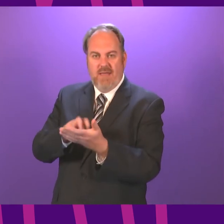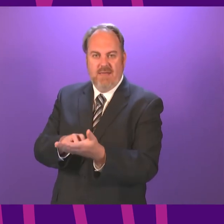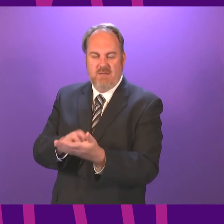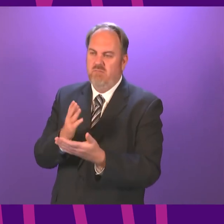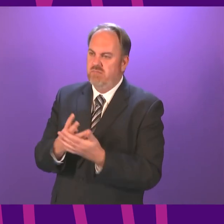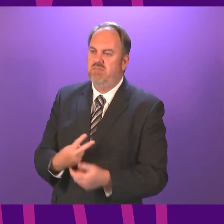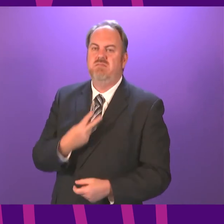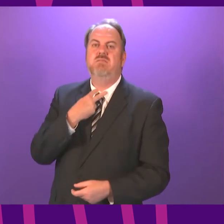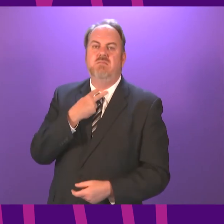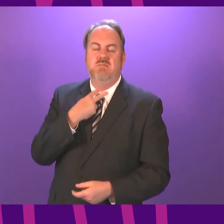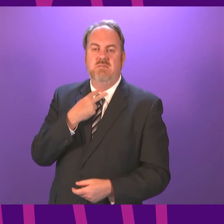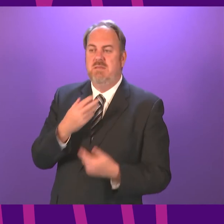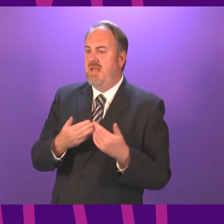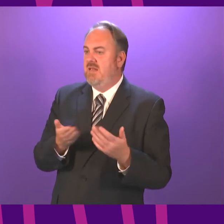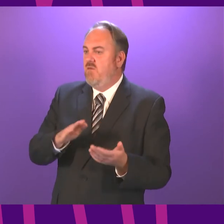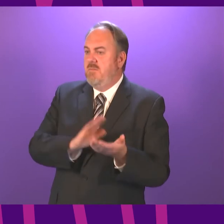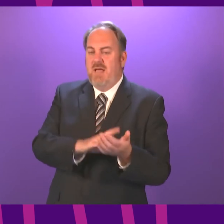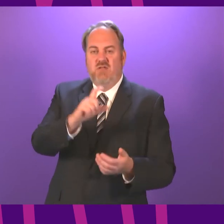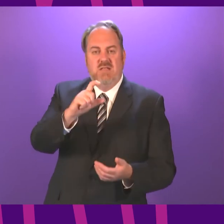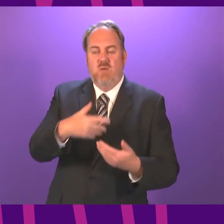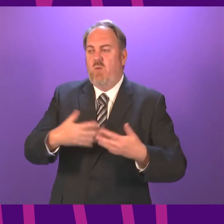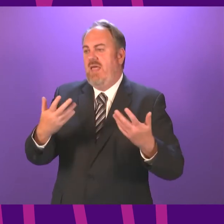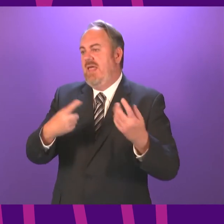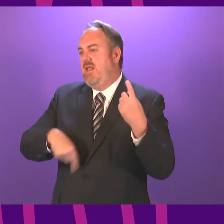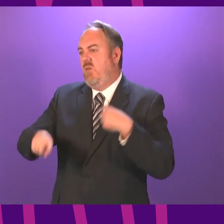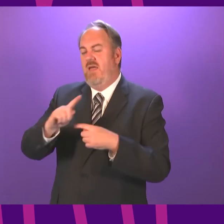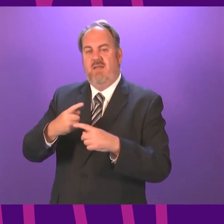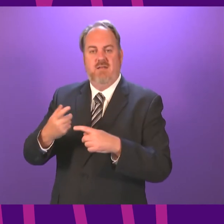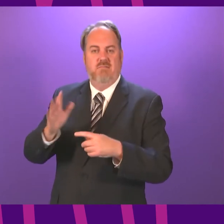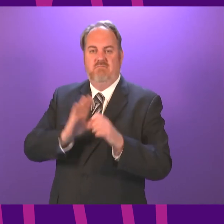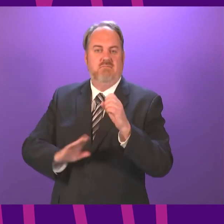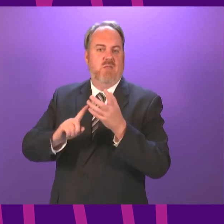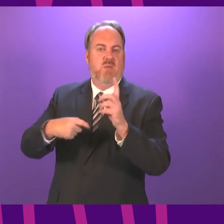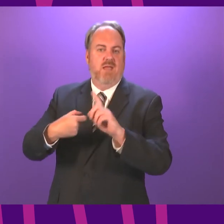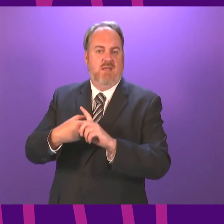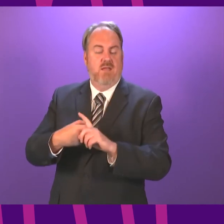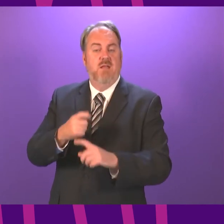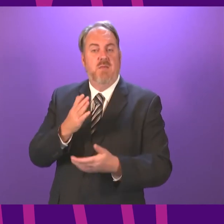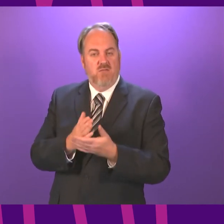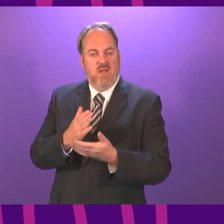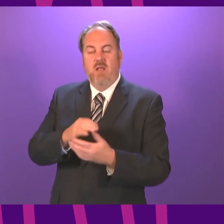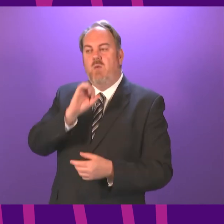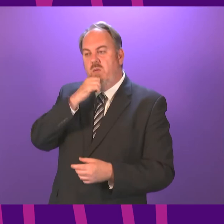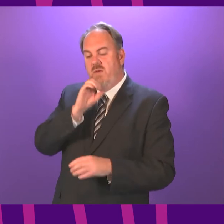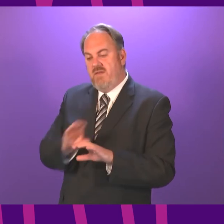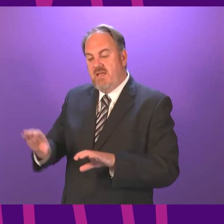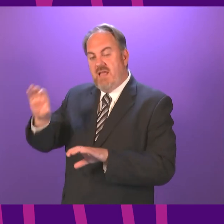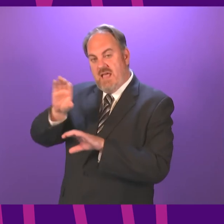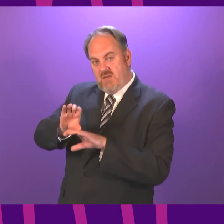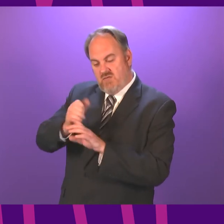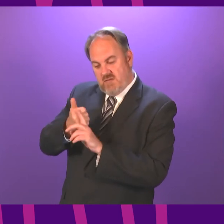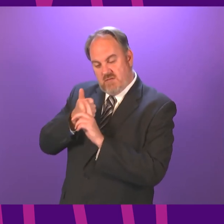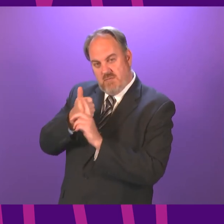whether it's from Manchester or indeed anywhere else. Can the Cabinet Secretary commit to putting an additional support scheme